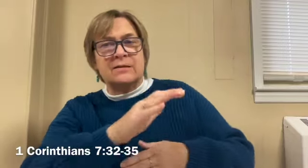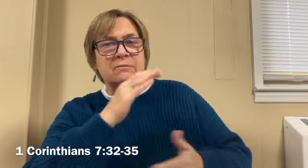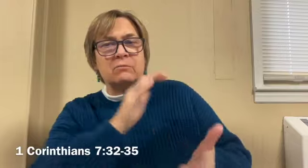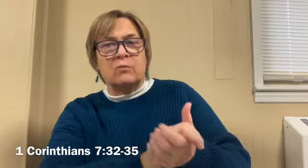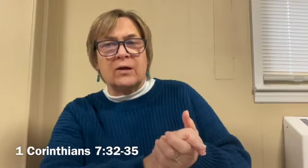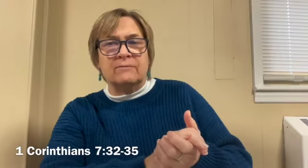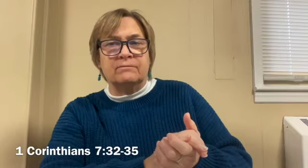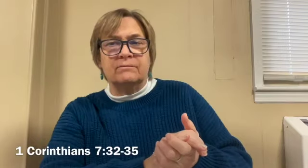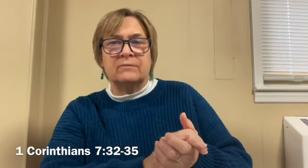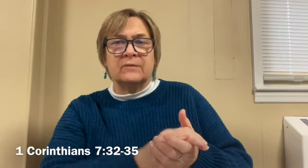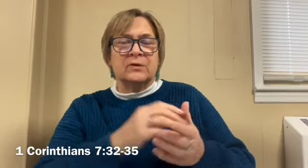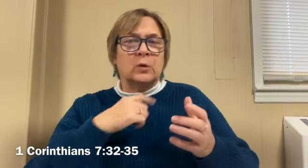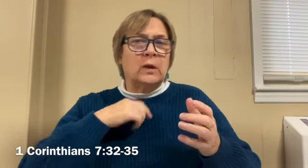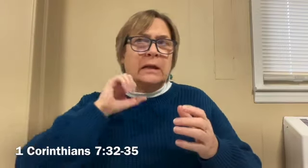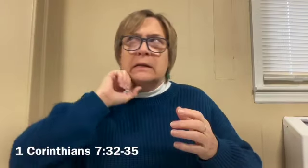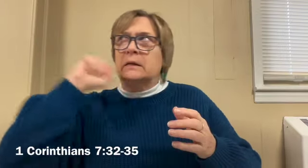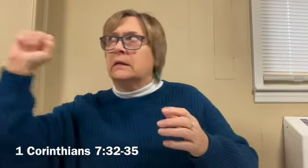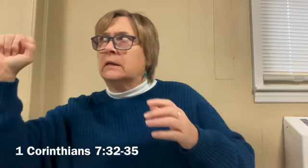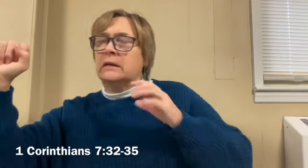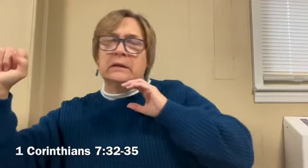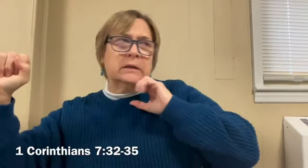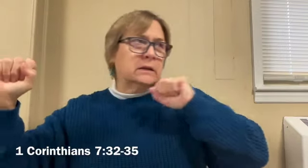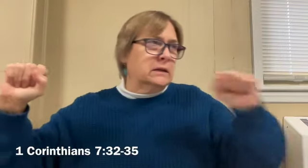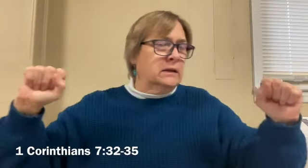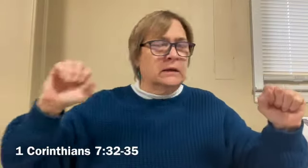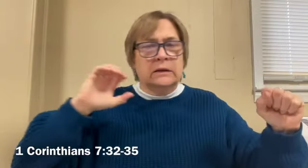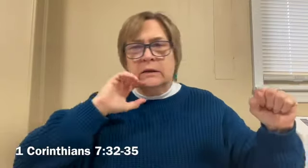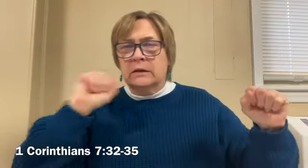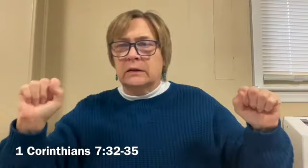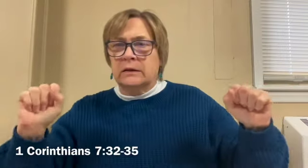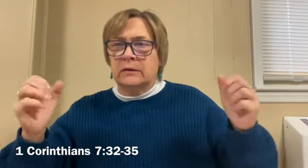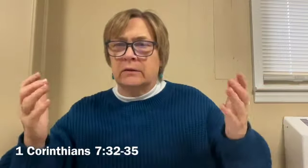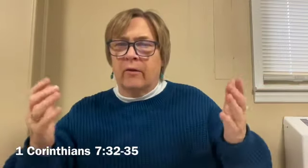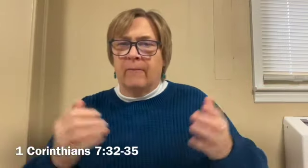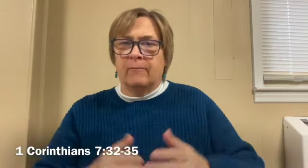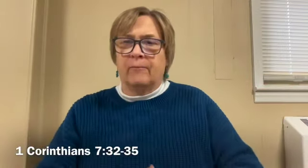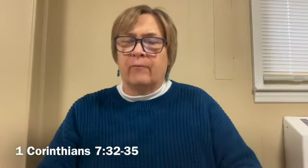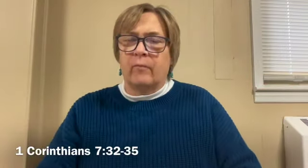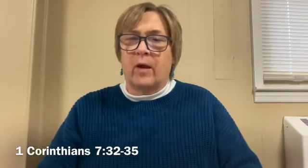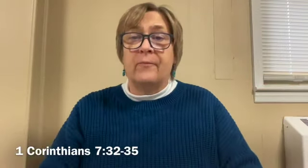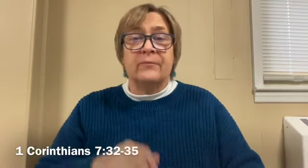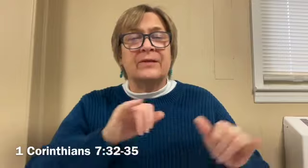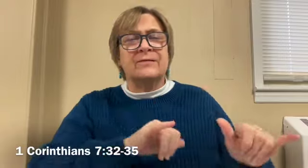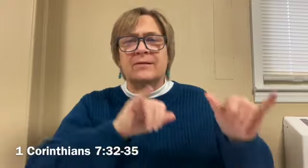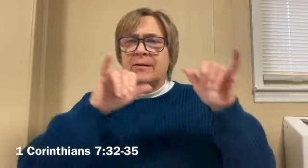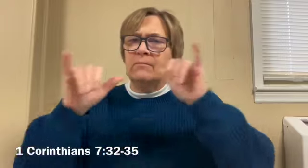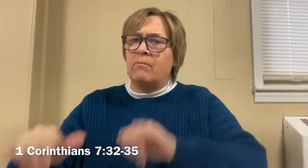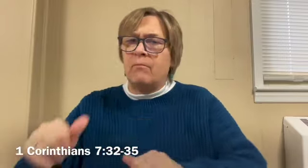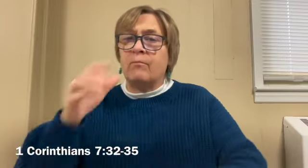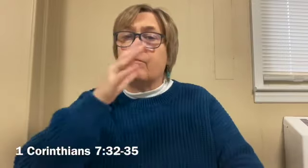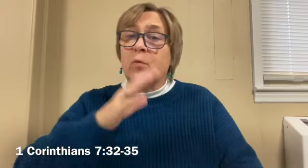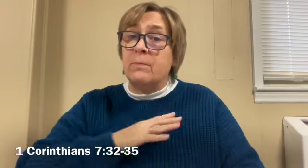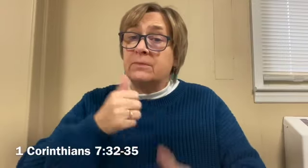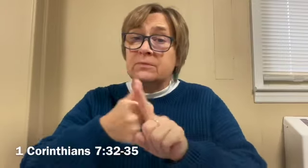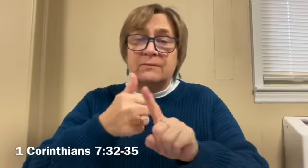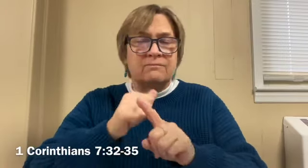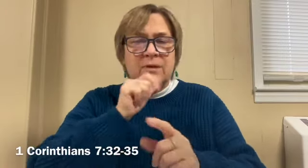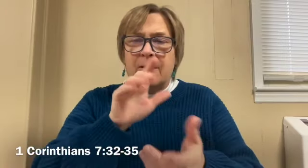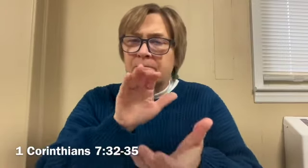may please his wife and he is divided an unmarried woman or a virgin is